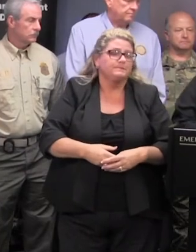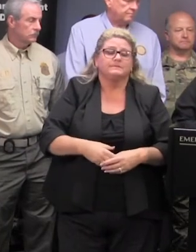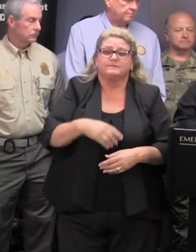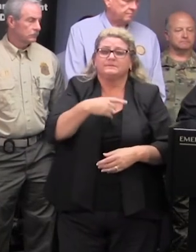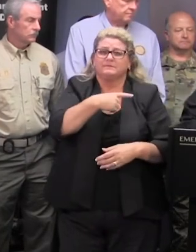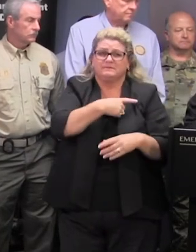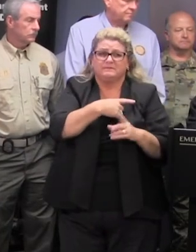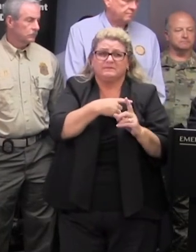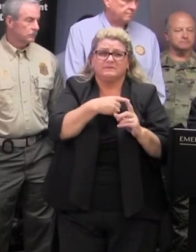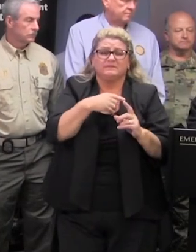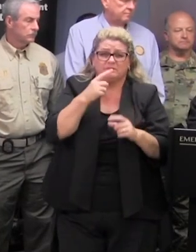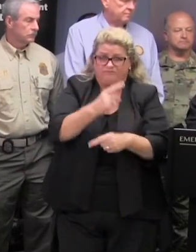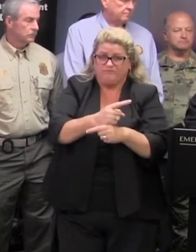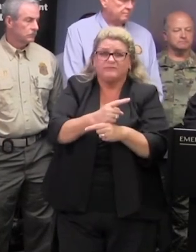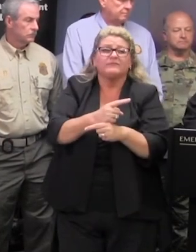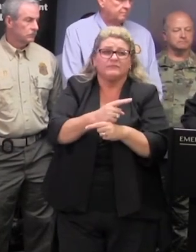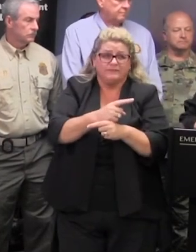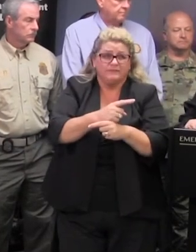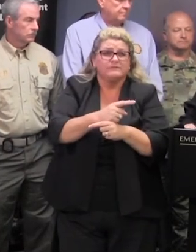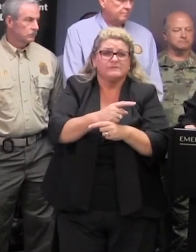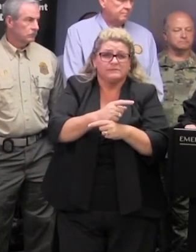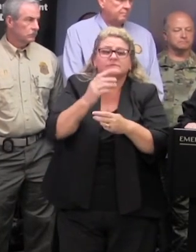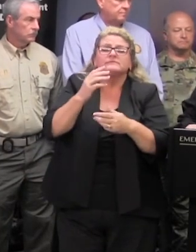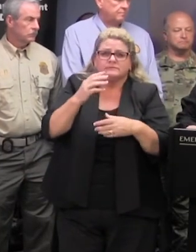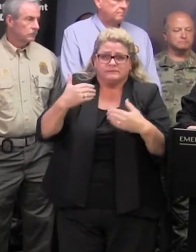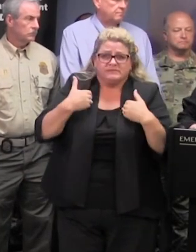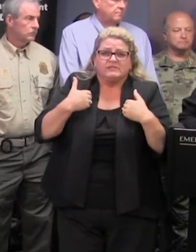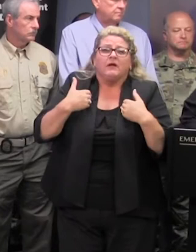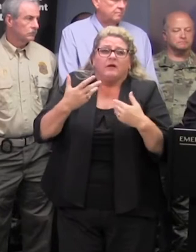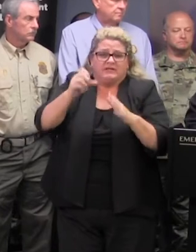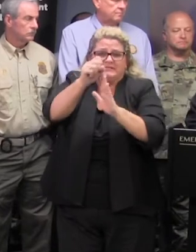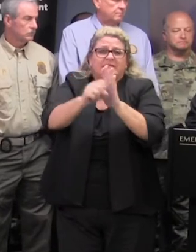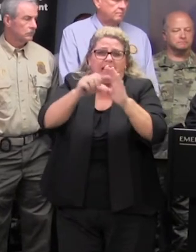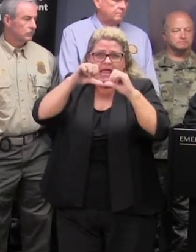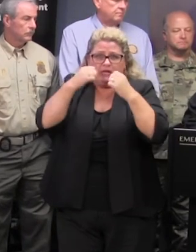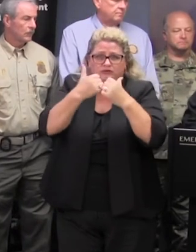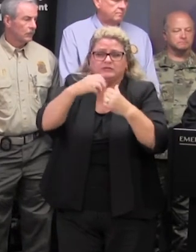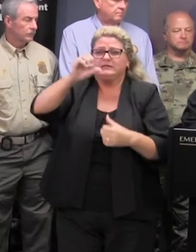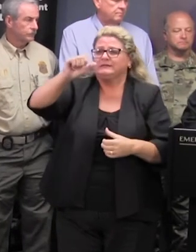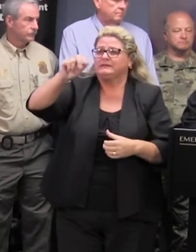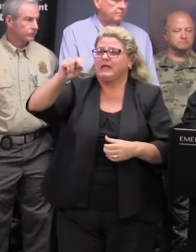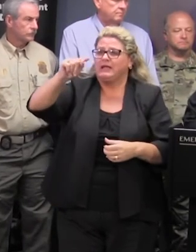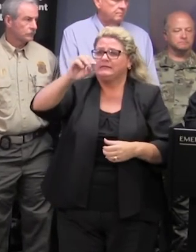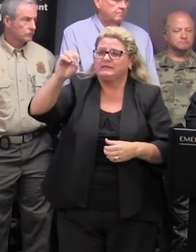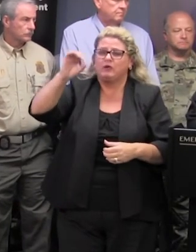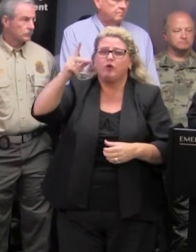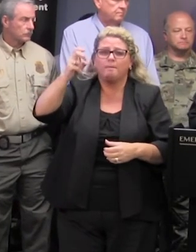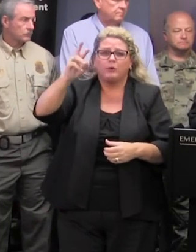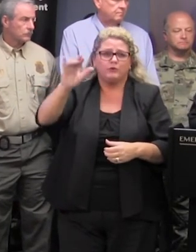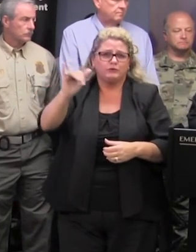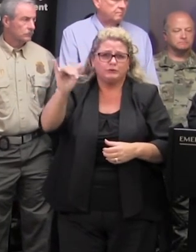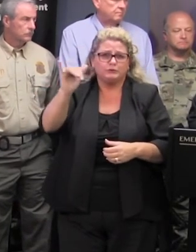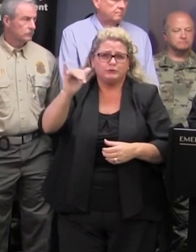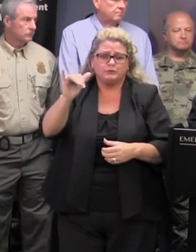the governor mentioned uh there there has been some coordination amongst the state agencies including santee cooper to talk about